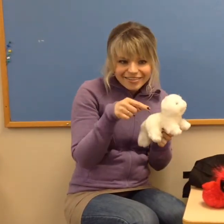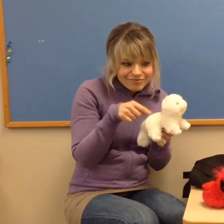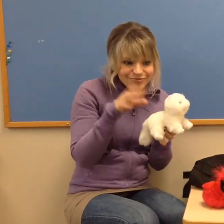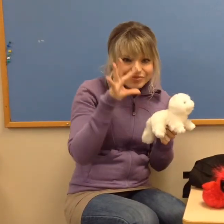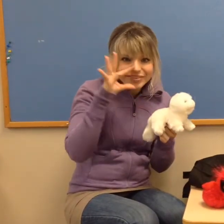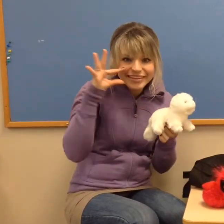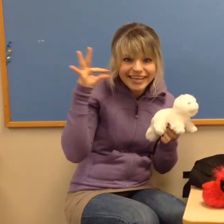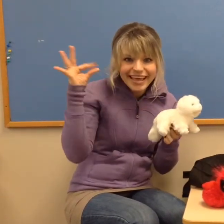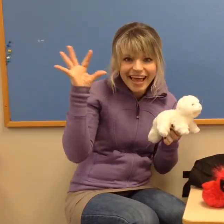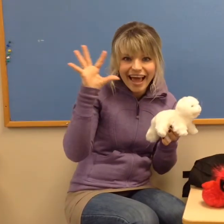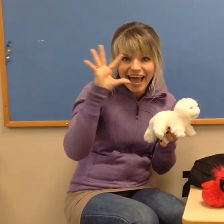Cat.